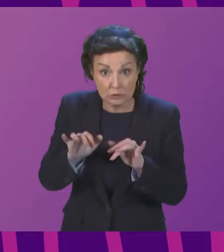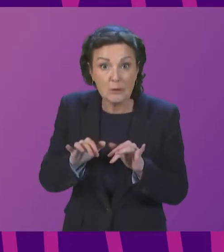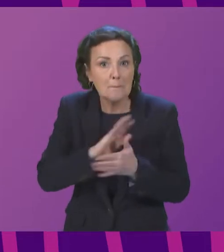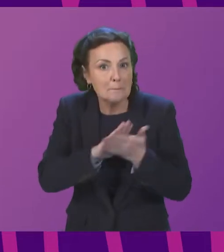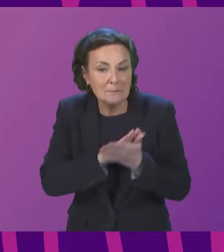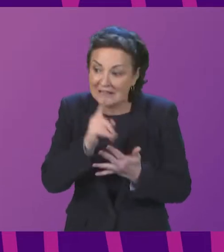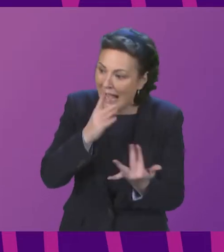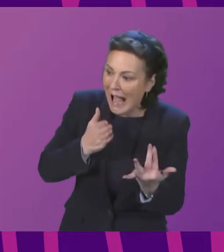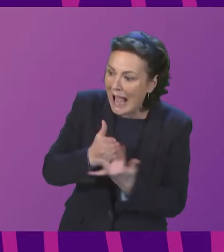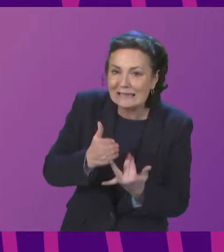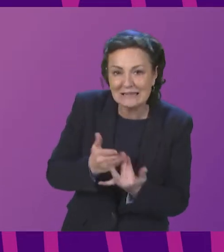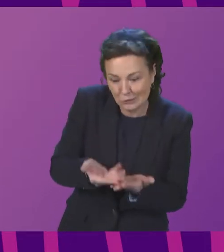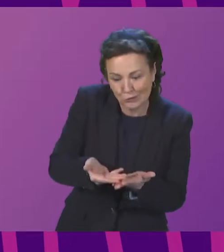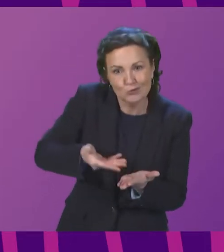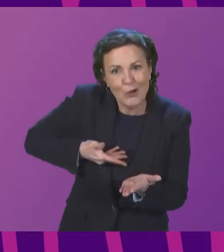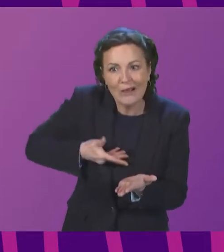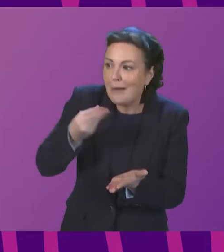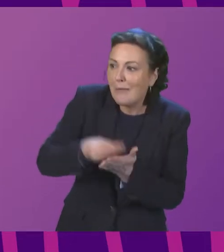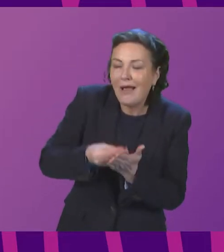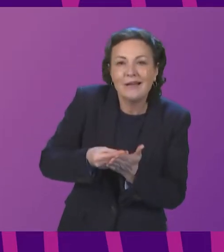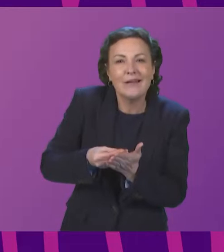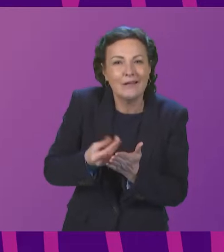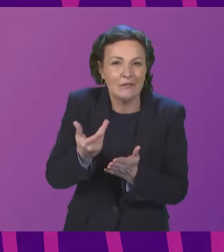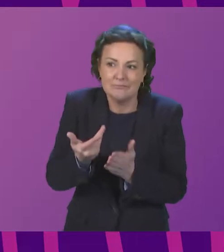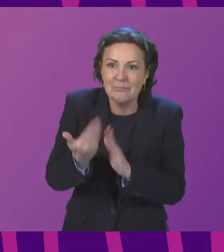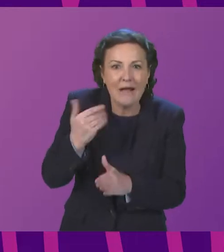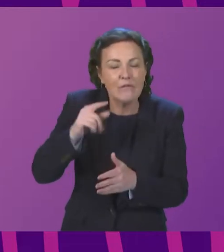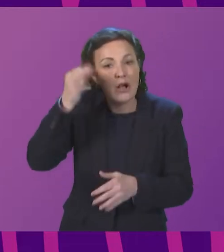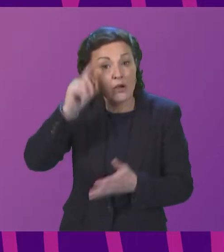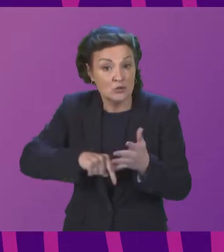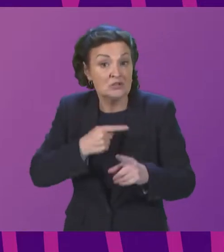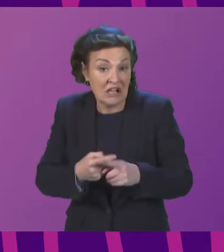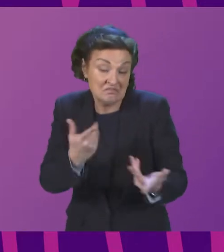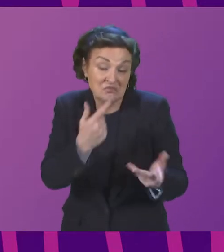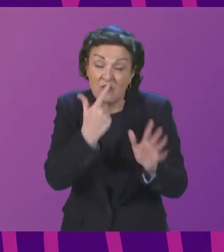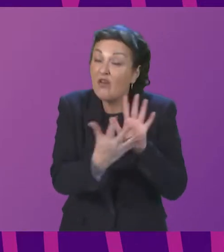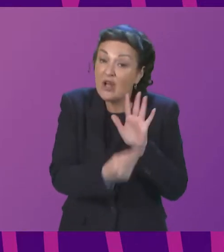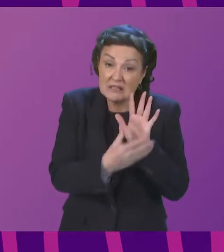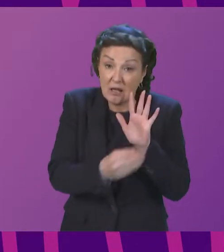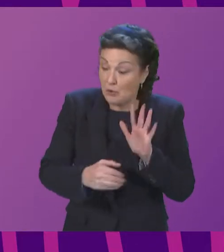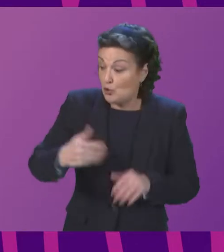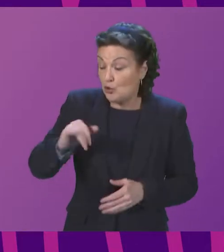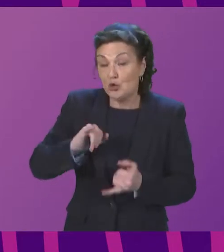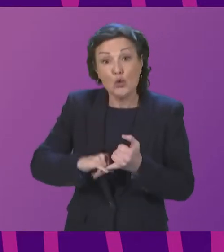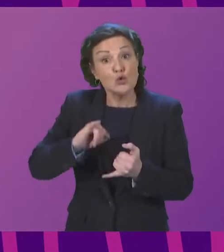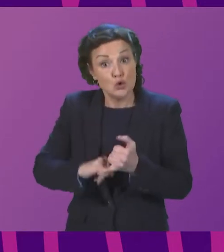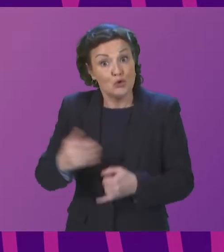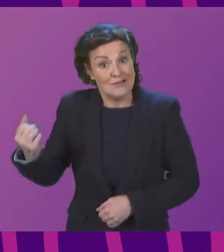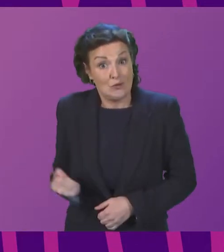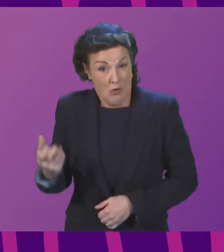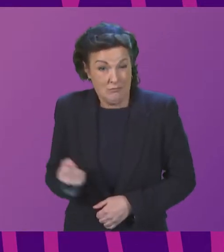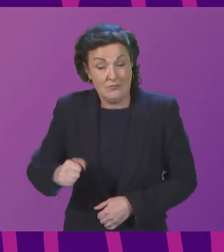access to entitlements automatic for clients. One example of this is that Social Security Scotland will explore automatic entitlement